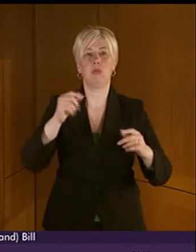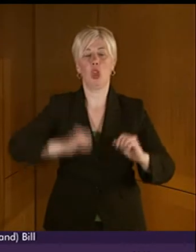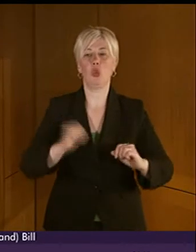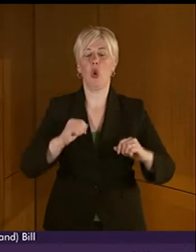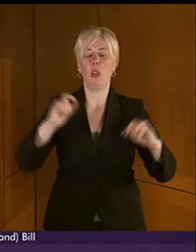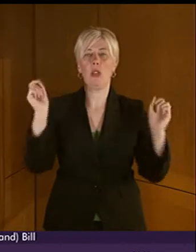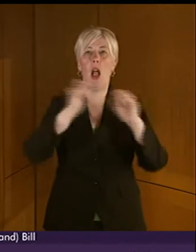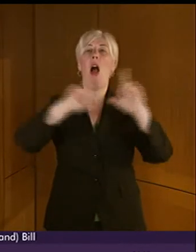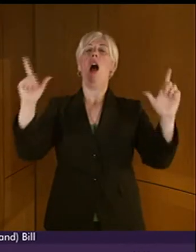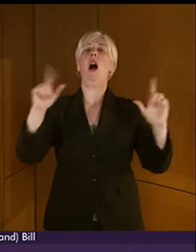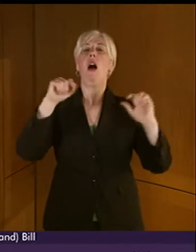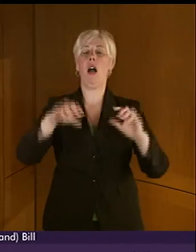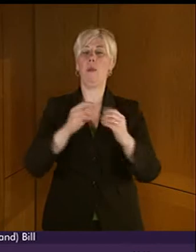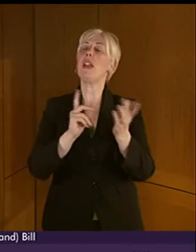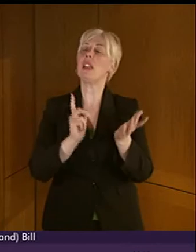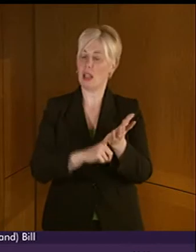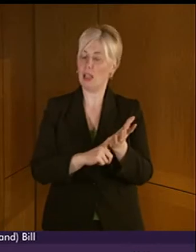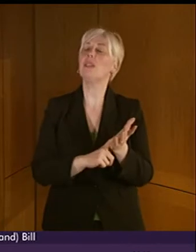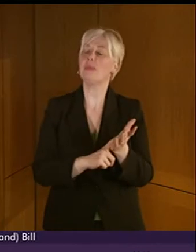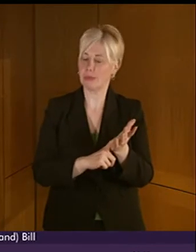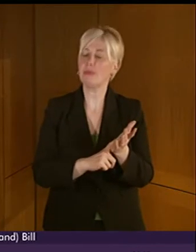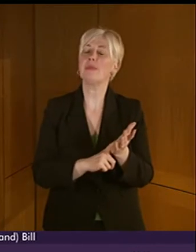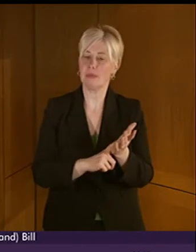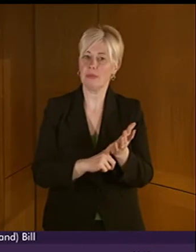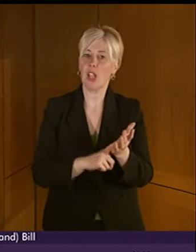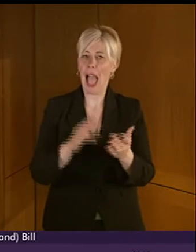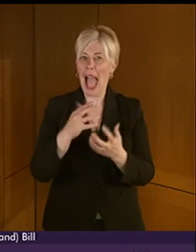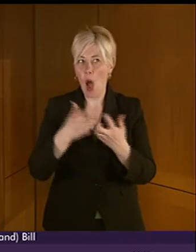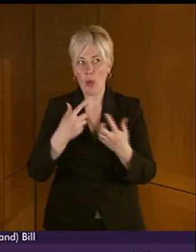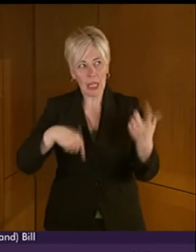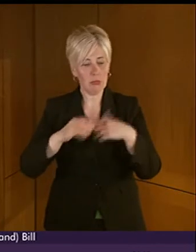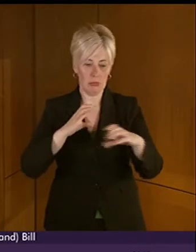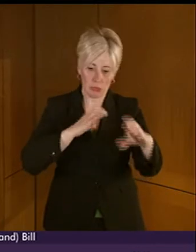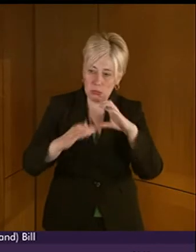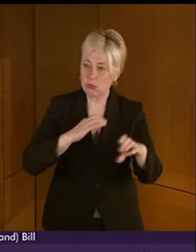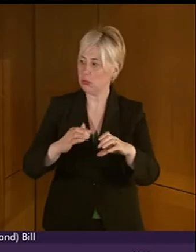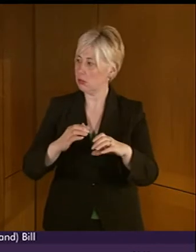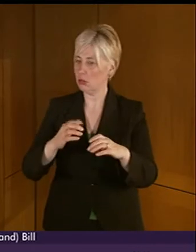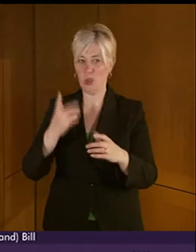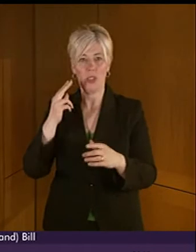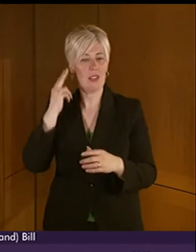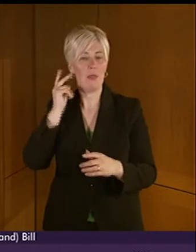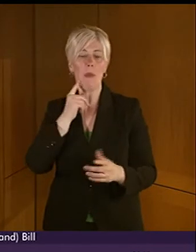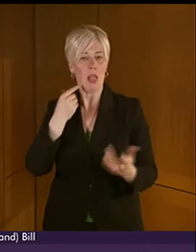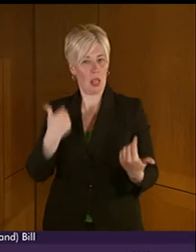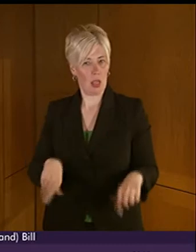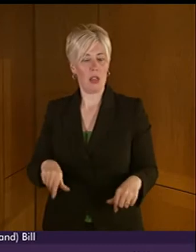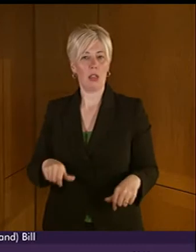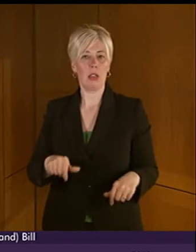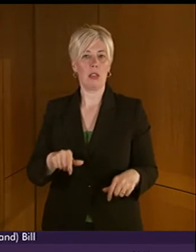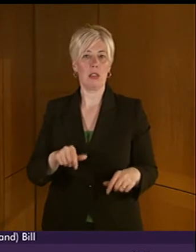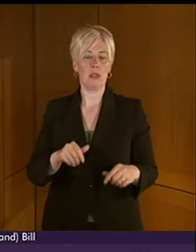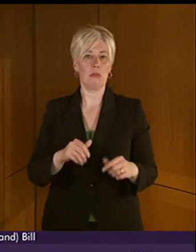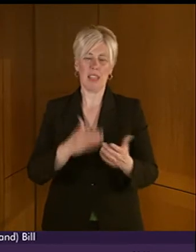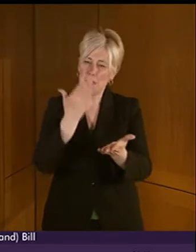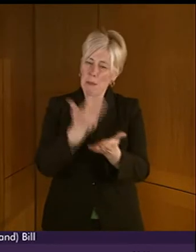we include and communicate better with the deaf or hard of hearing. Presiding officer, this bill should